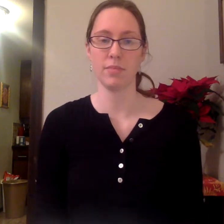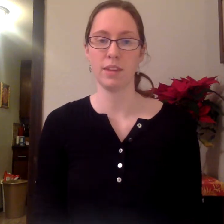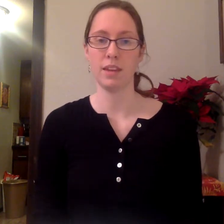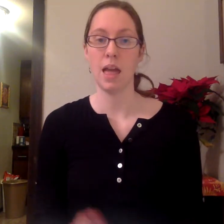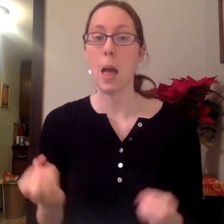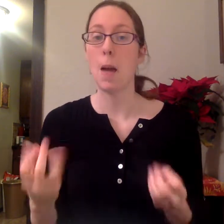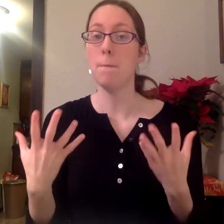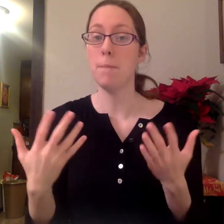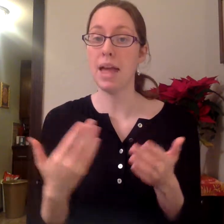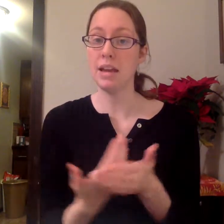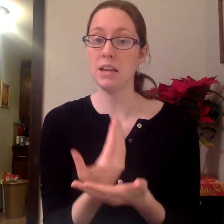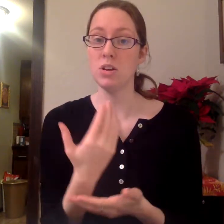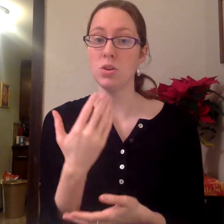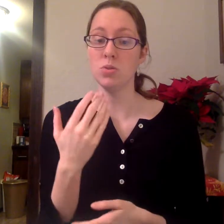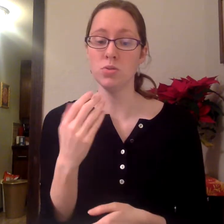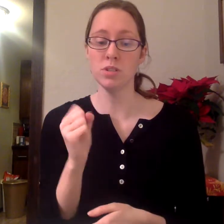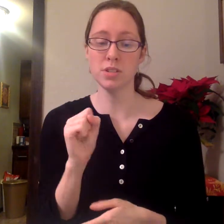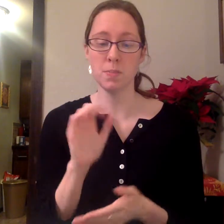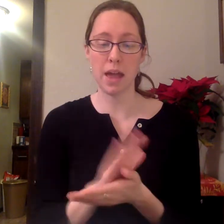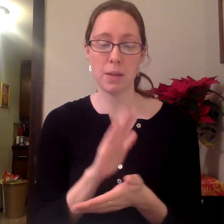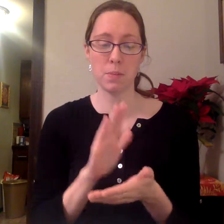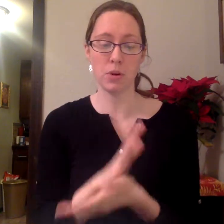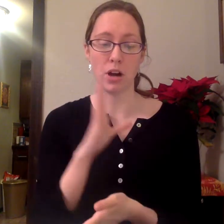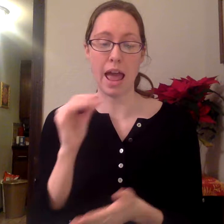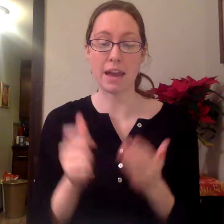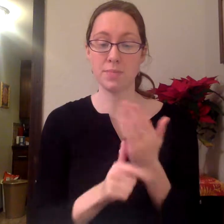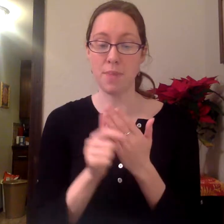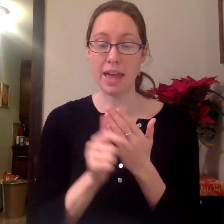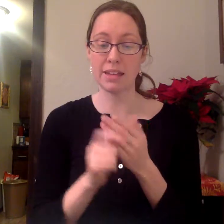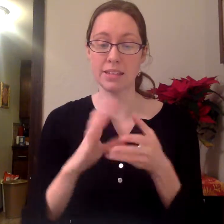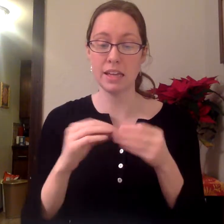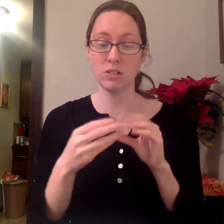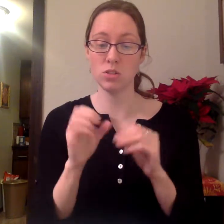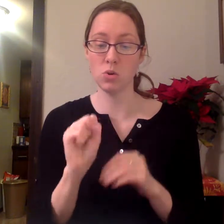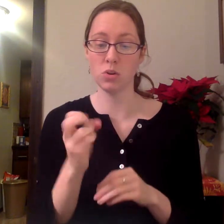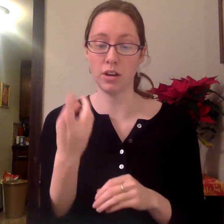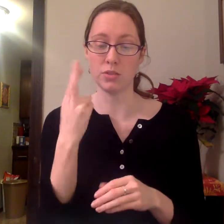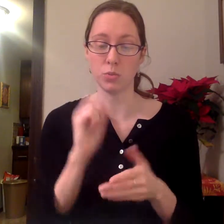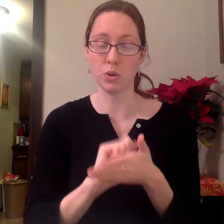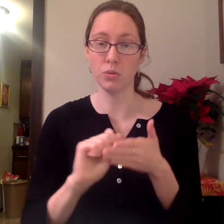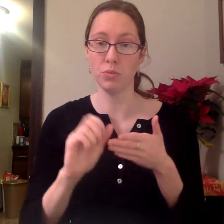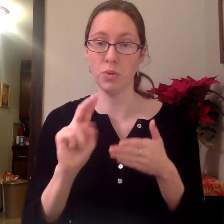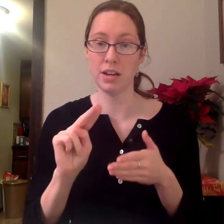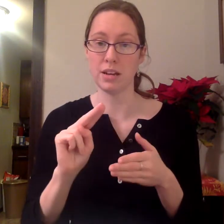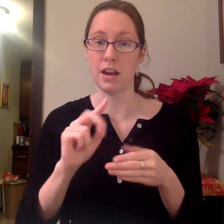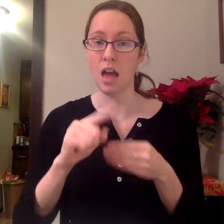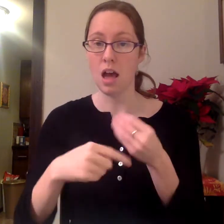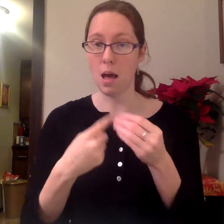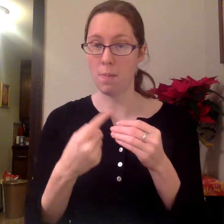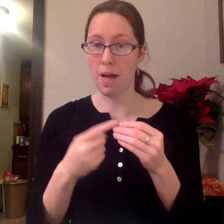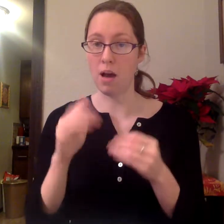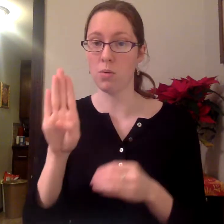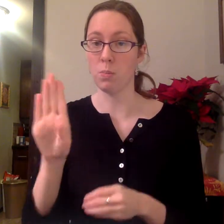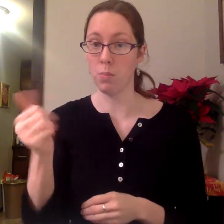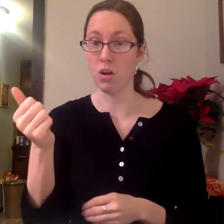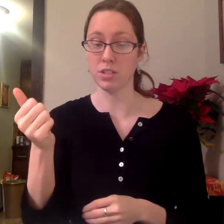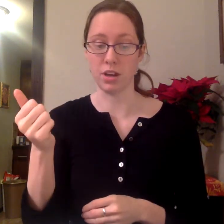Many newspaper and magazine stories were written about Balto.